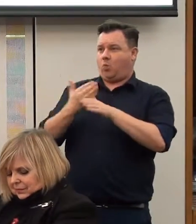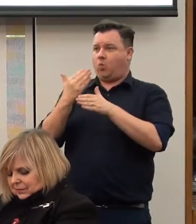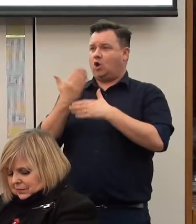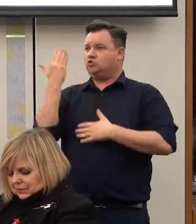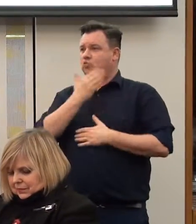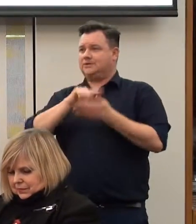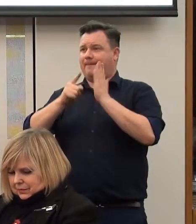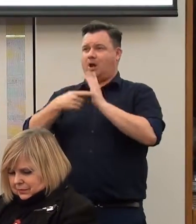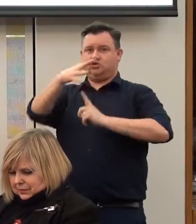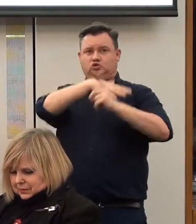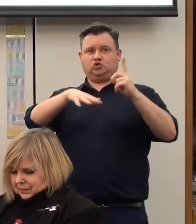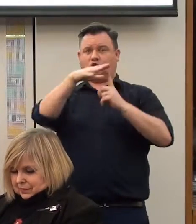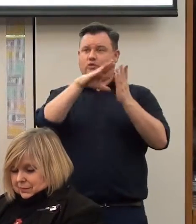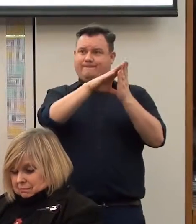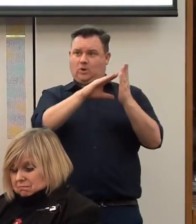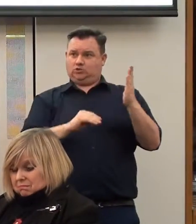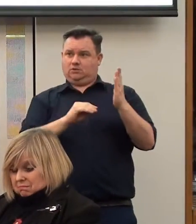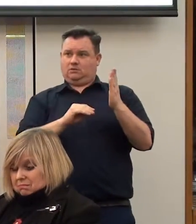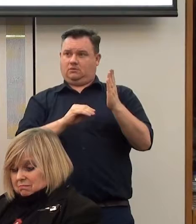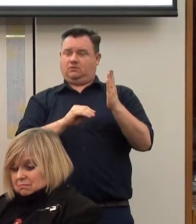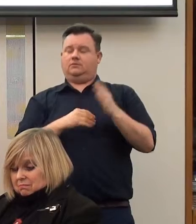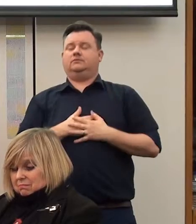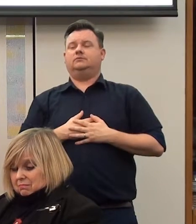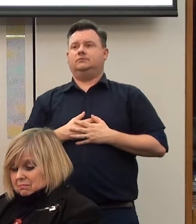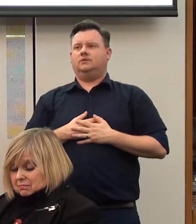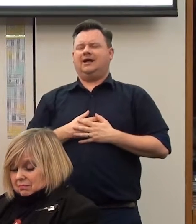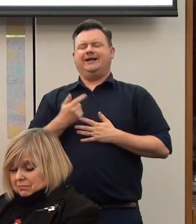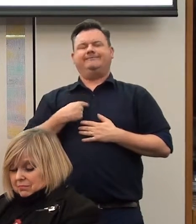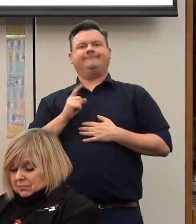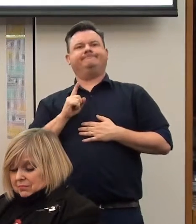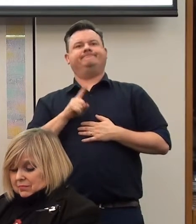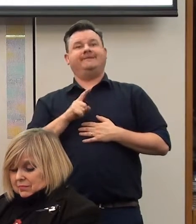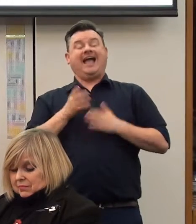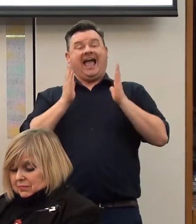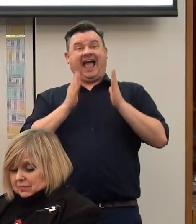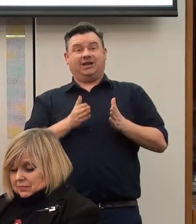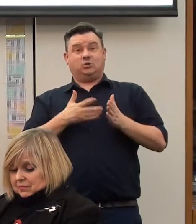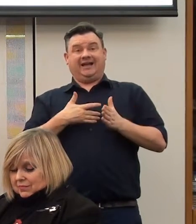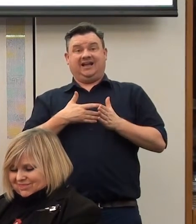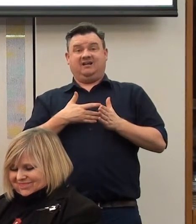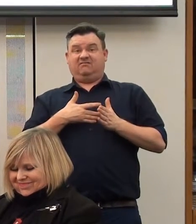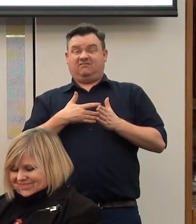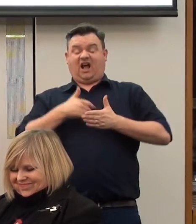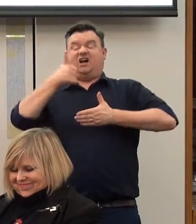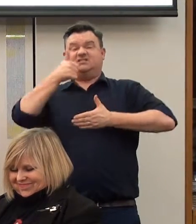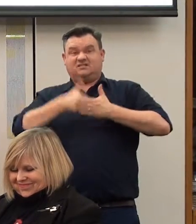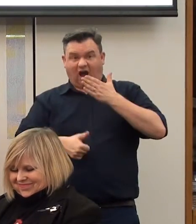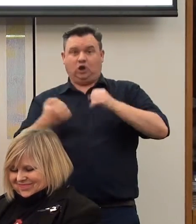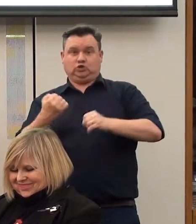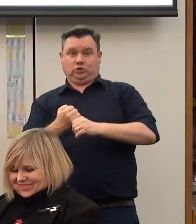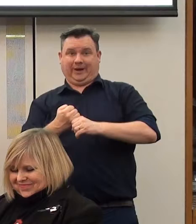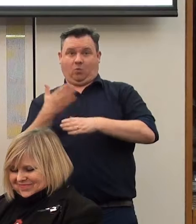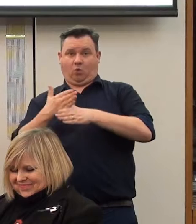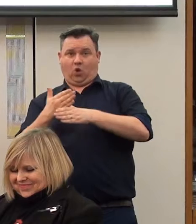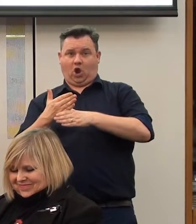about the social model of disability. And I stood up and I said, actually, we need to start doing work in schools about the